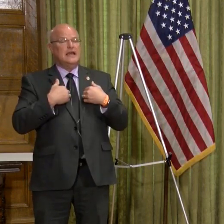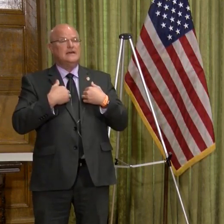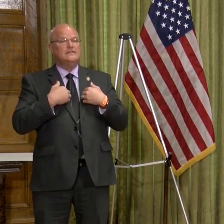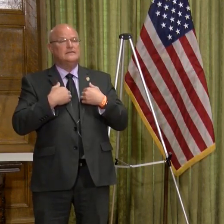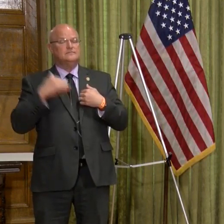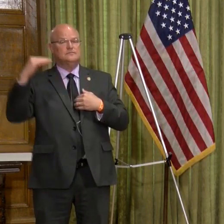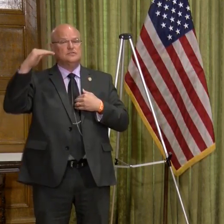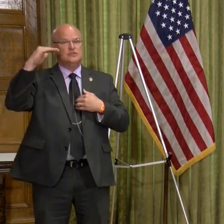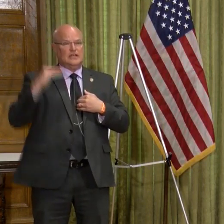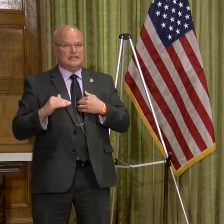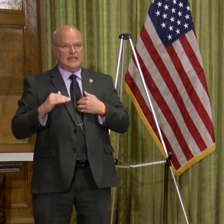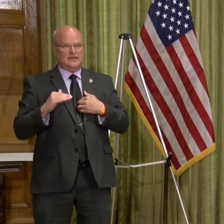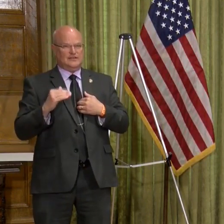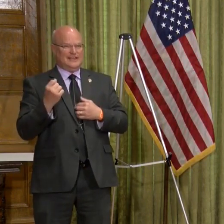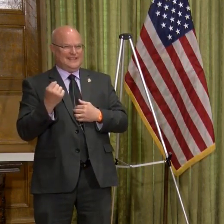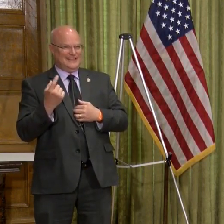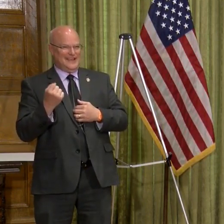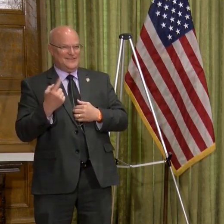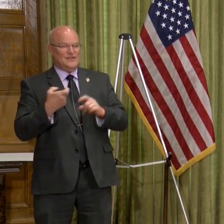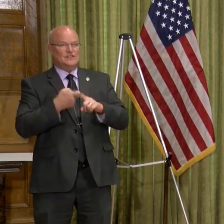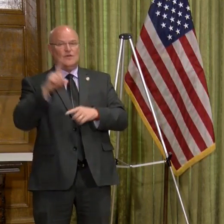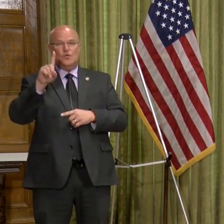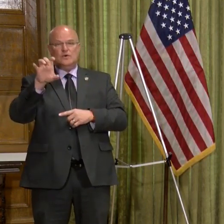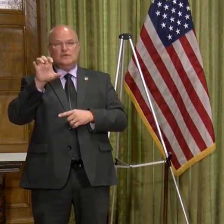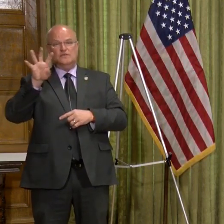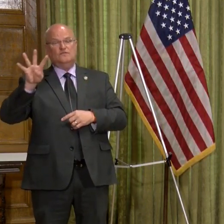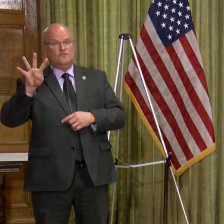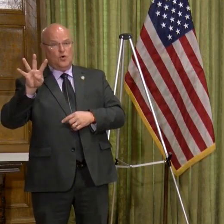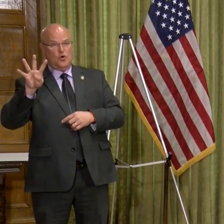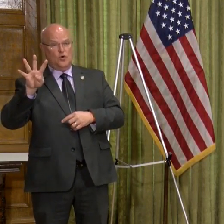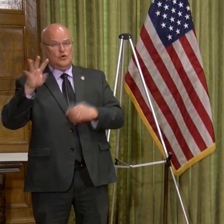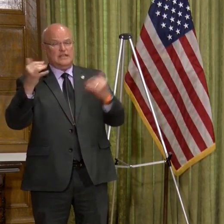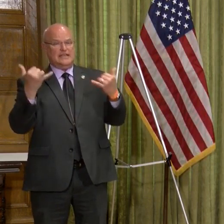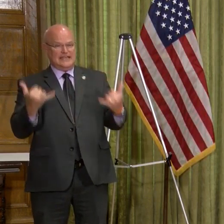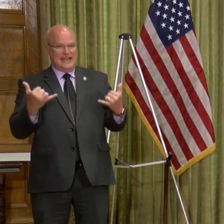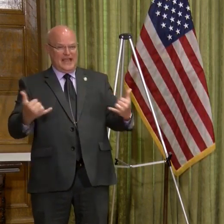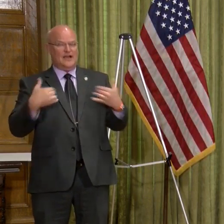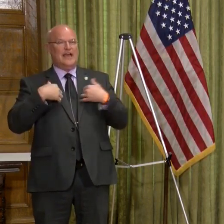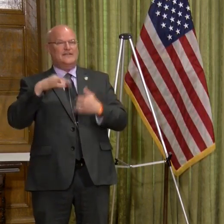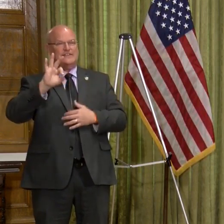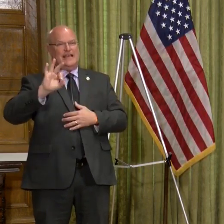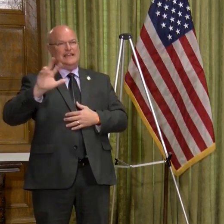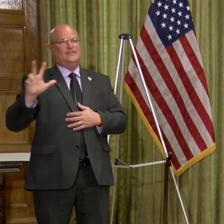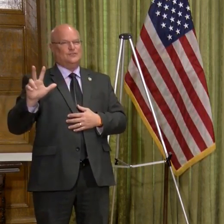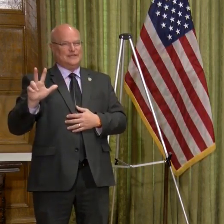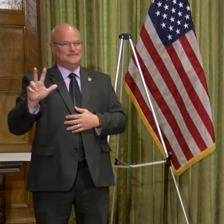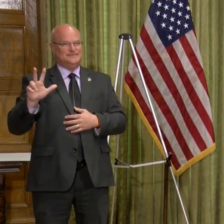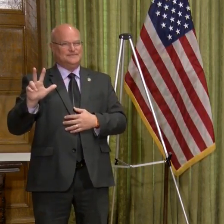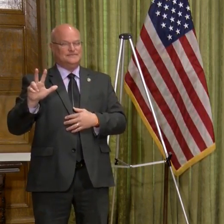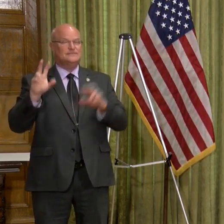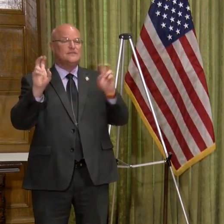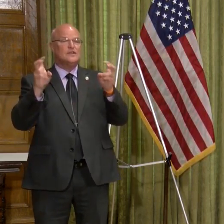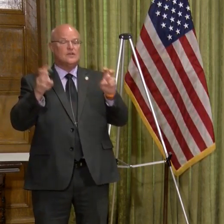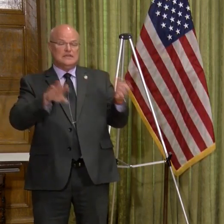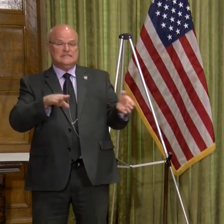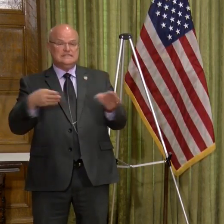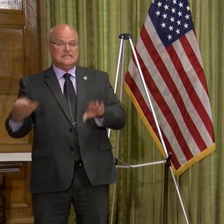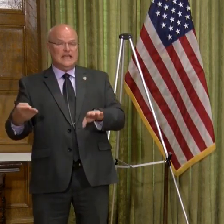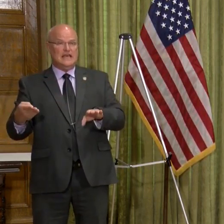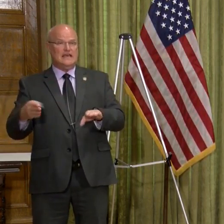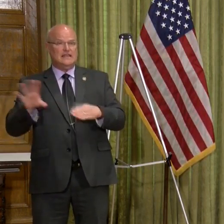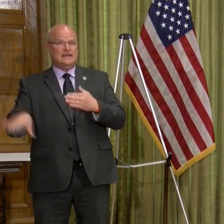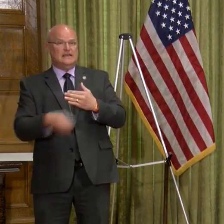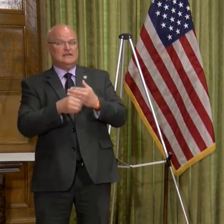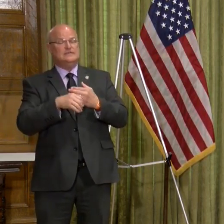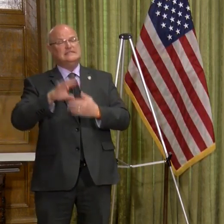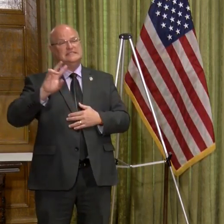gone down 11, and so from 104 down 11 to 93. In terms of deaths, we've had